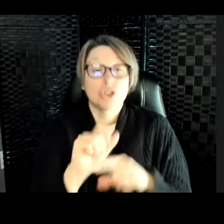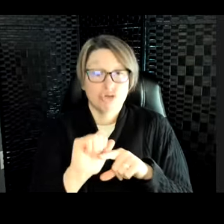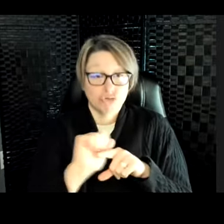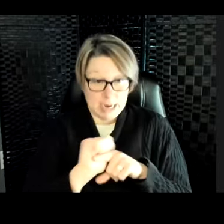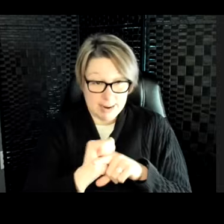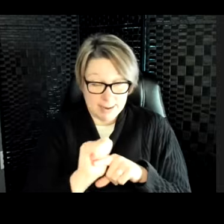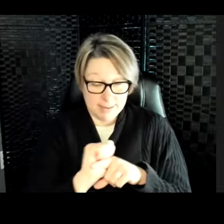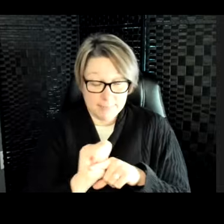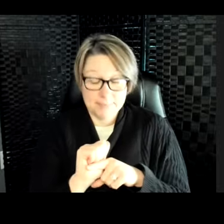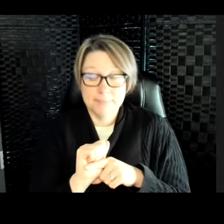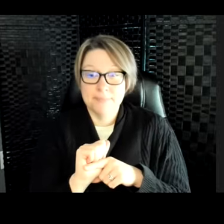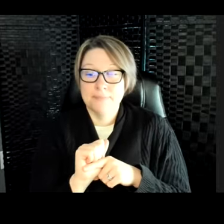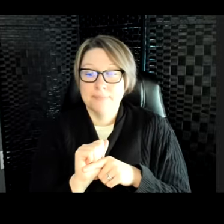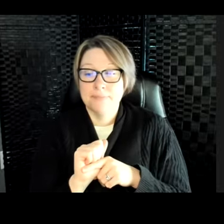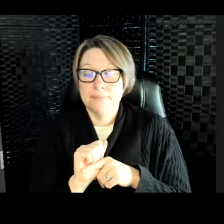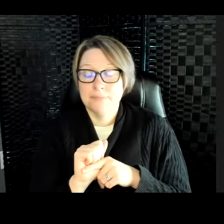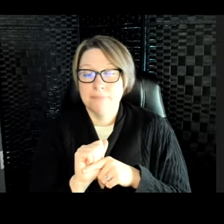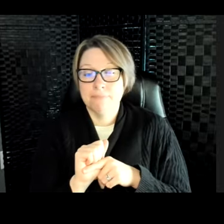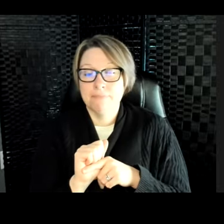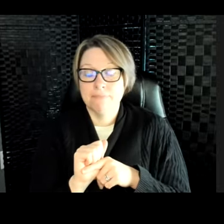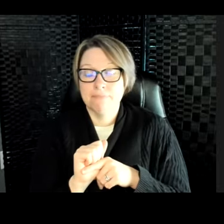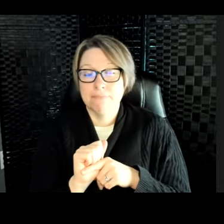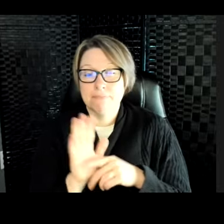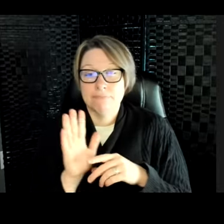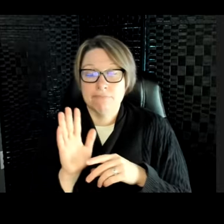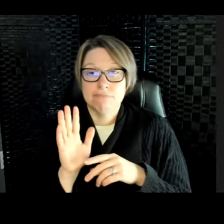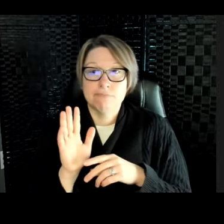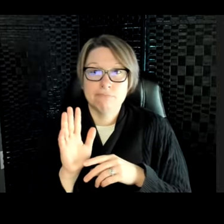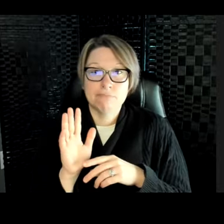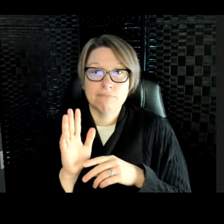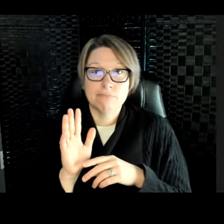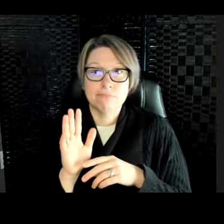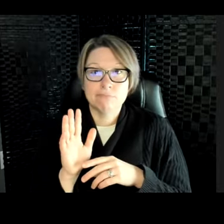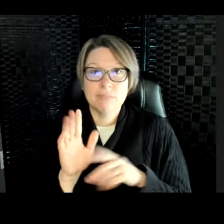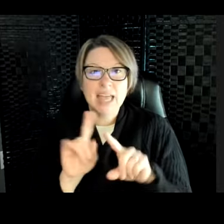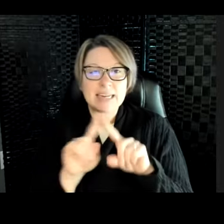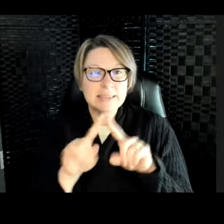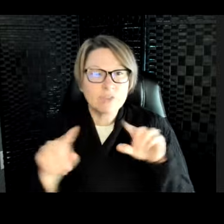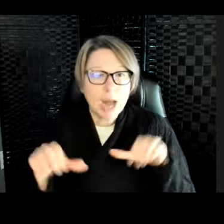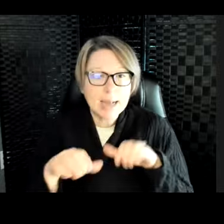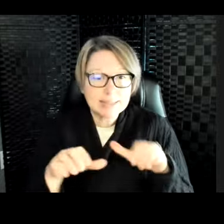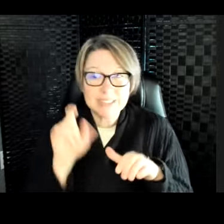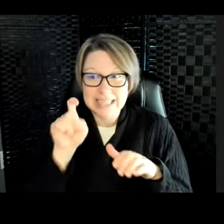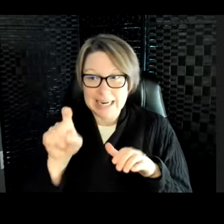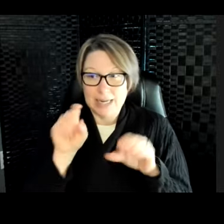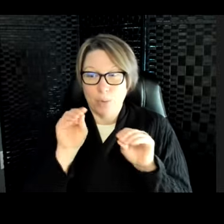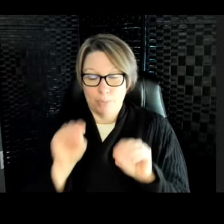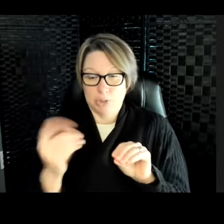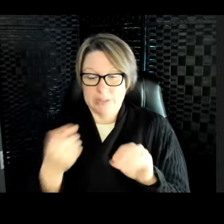exercises where they needed to put things underwater. The seals are really good at